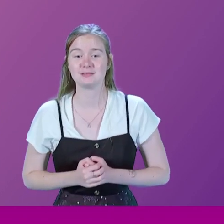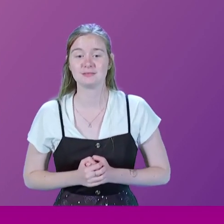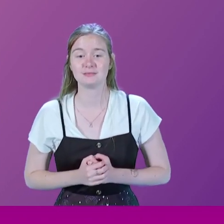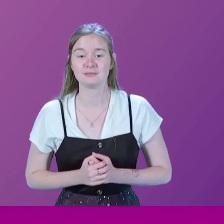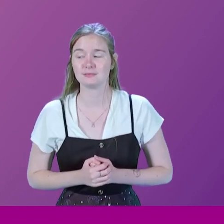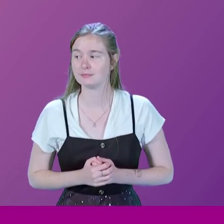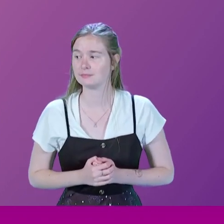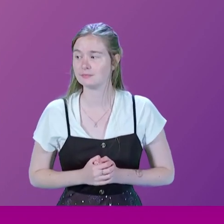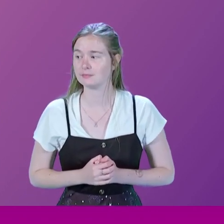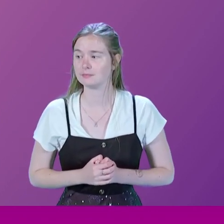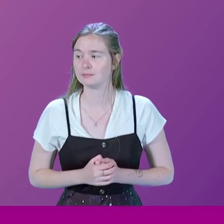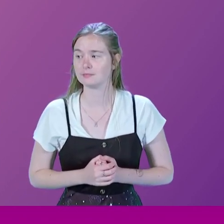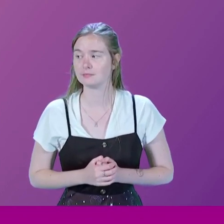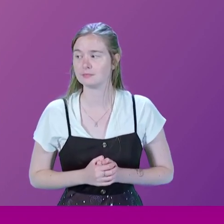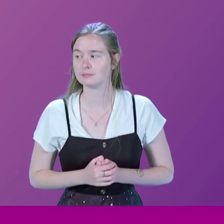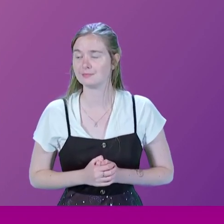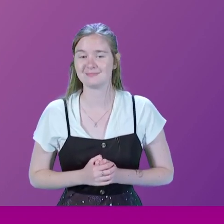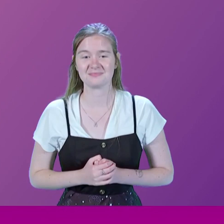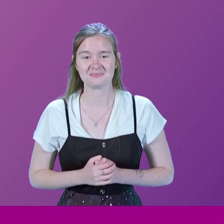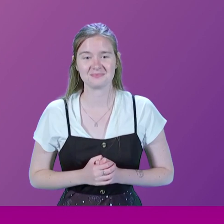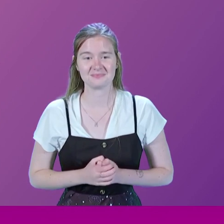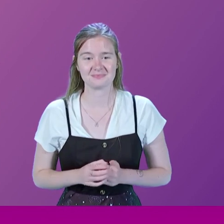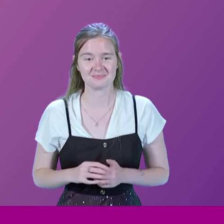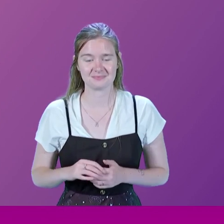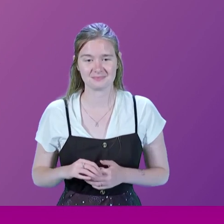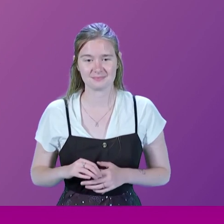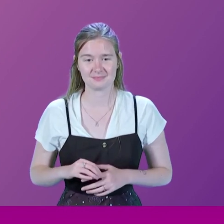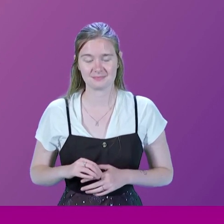Yourself. You'll need the microphone. Hiya.